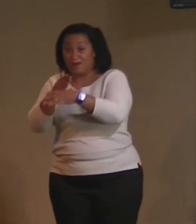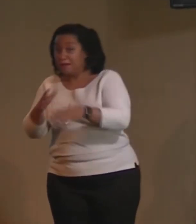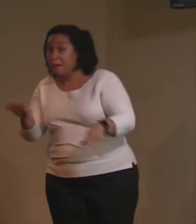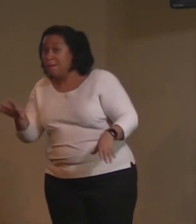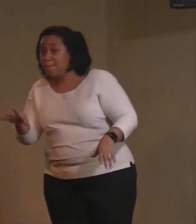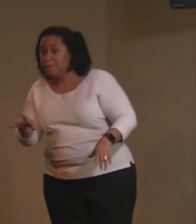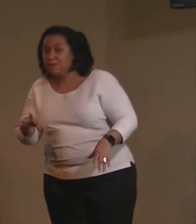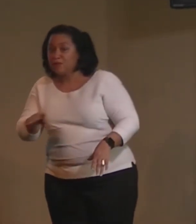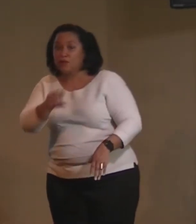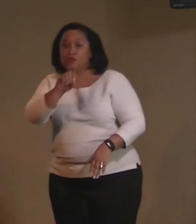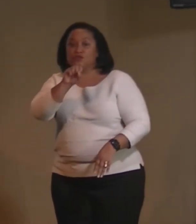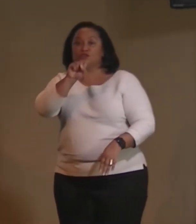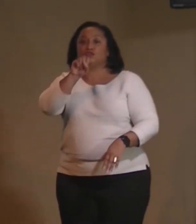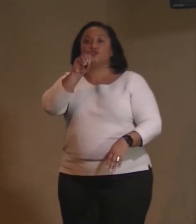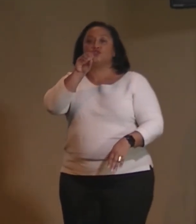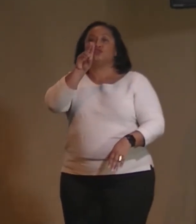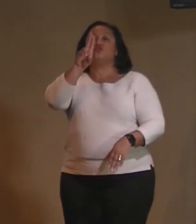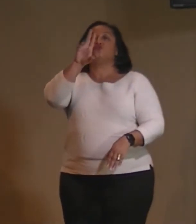Source.